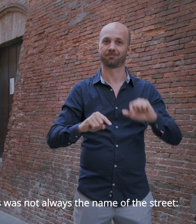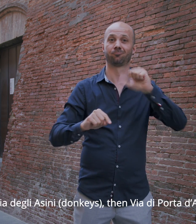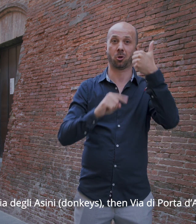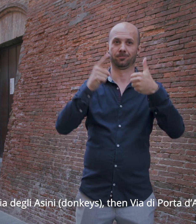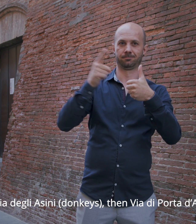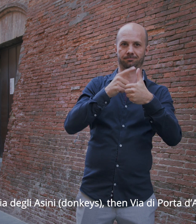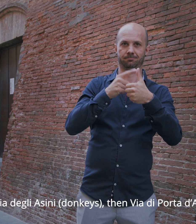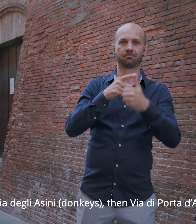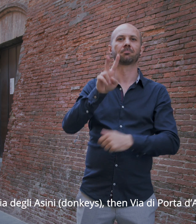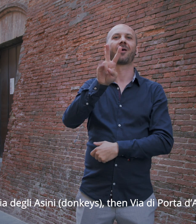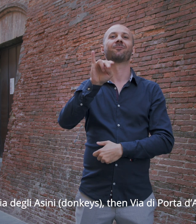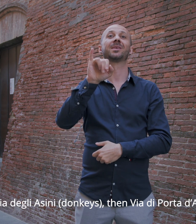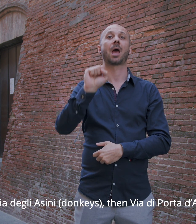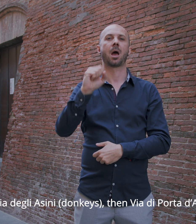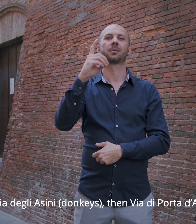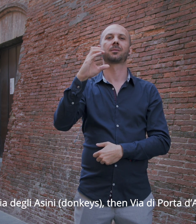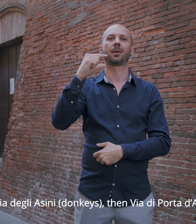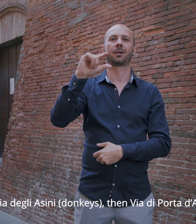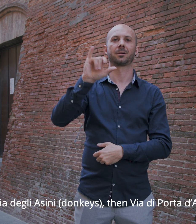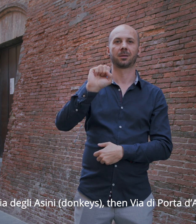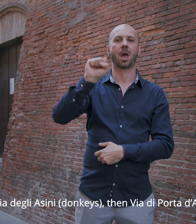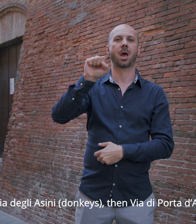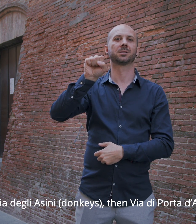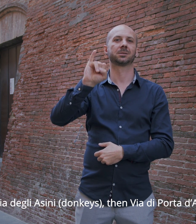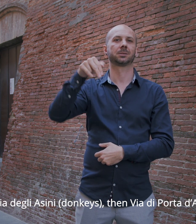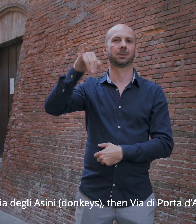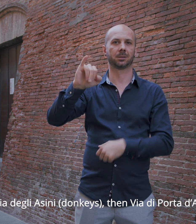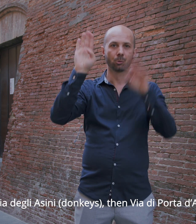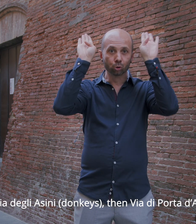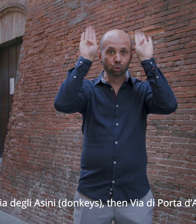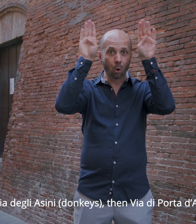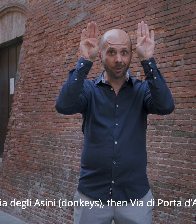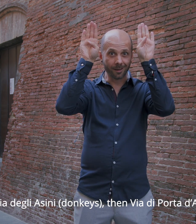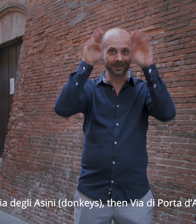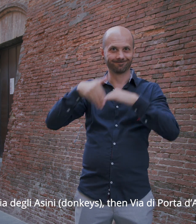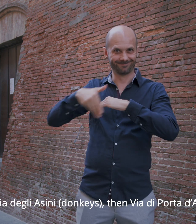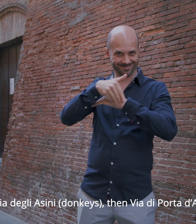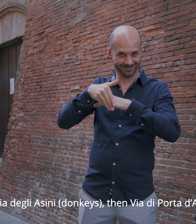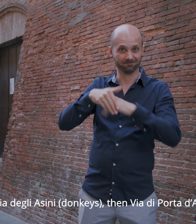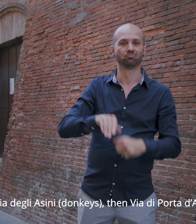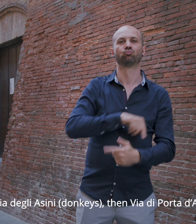First, was Via degli Asini , then Via di Porta d'Arno.